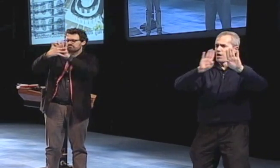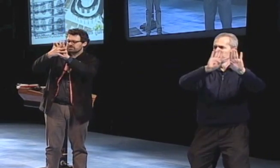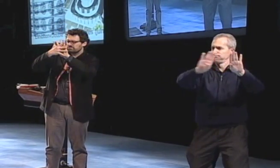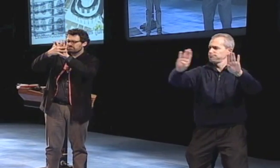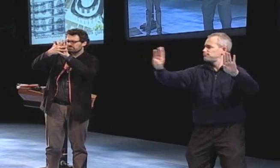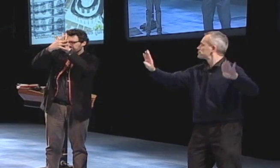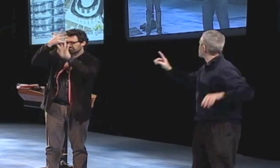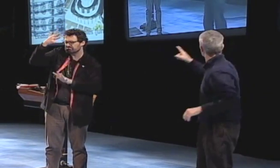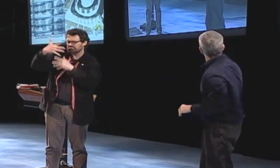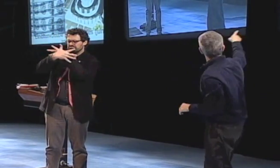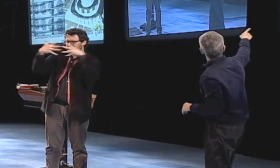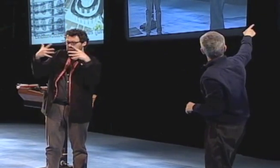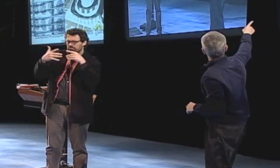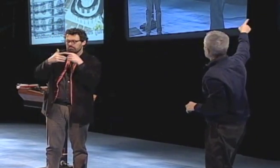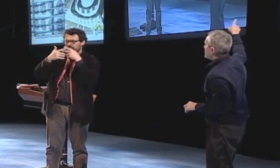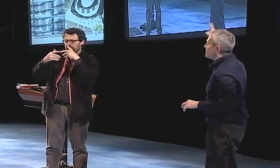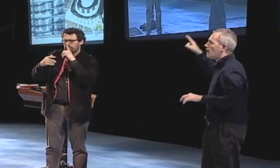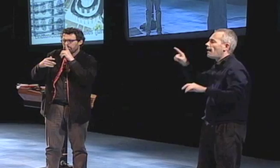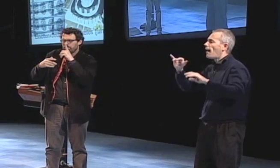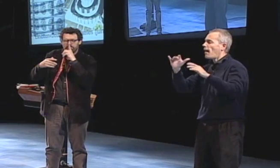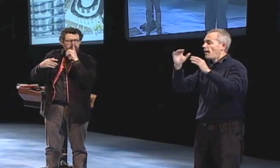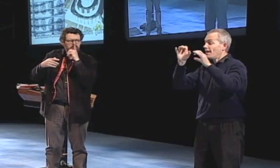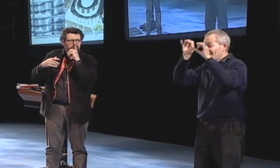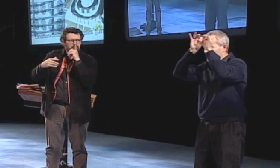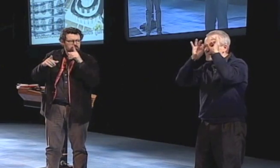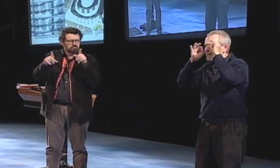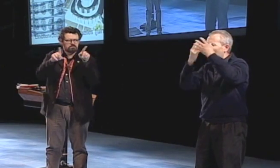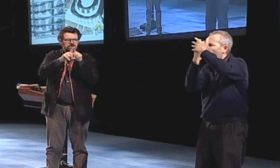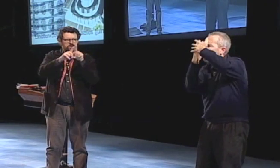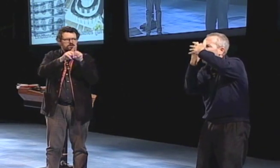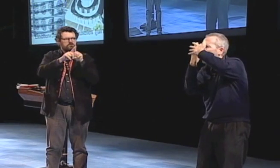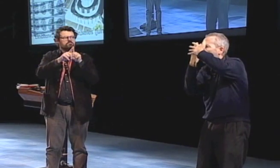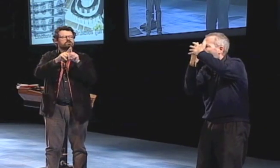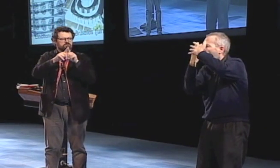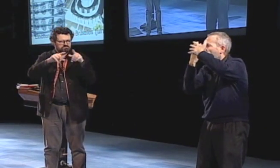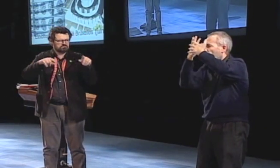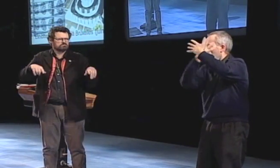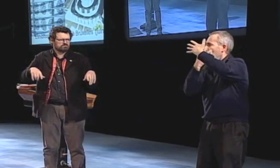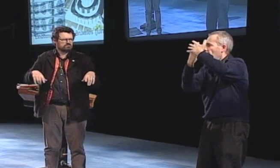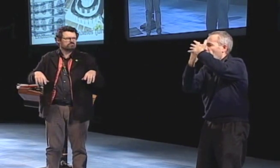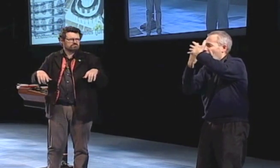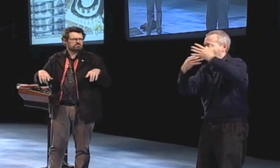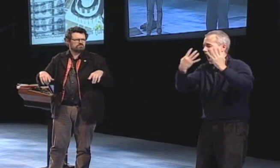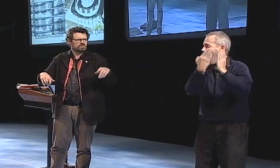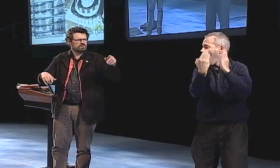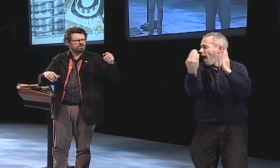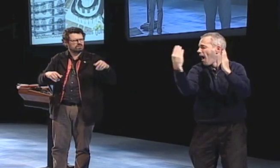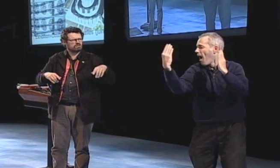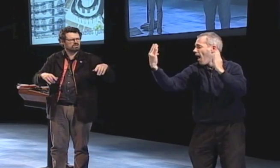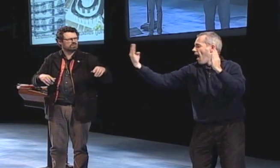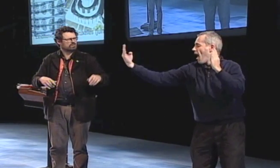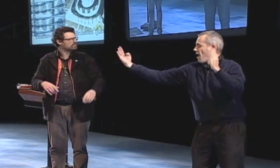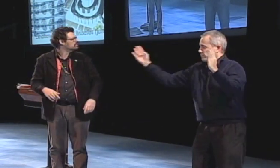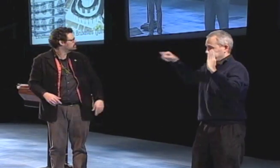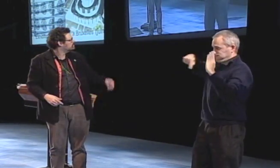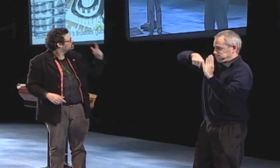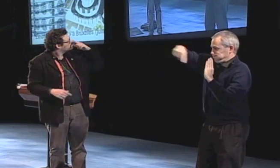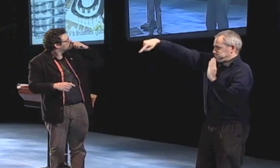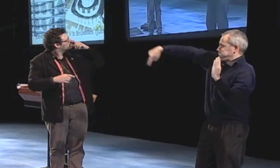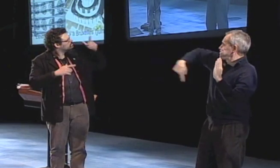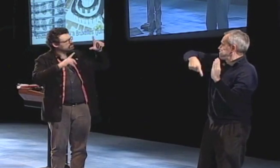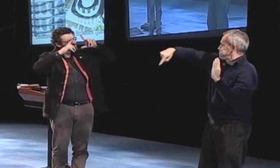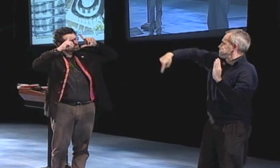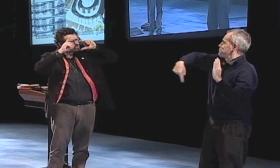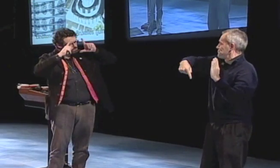metal fencing is placed around in a circular way you can see that the baby where its eyes